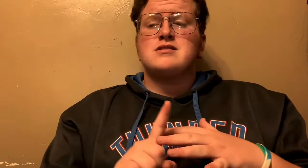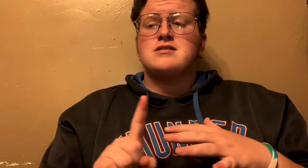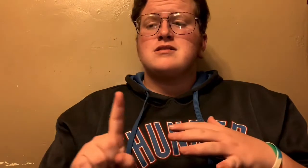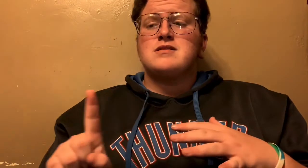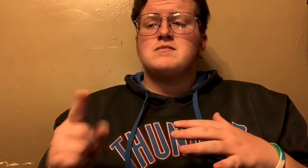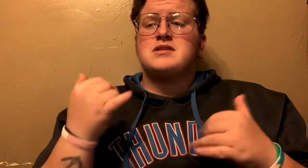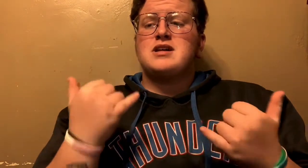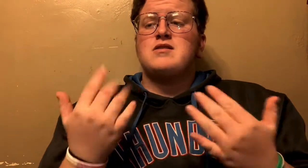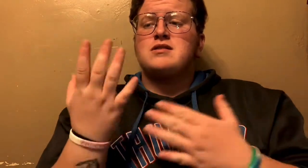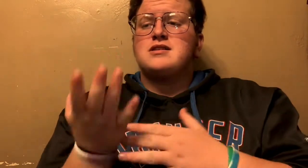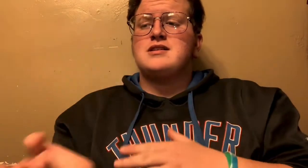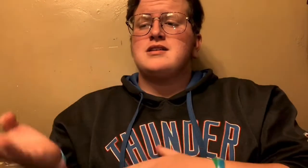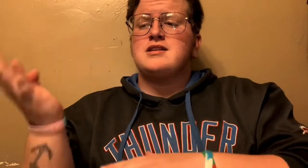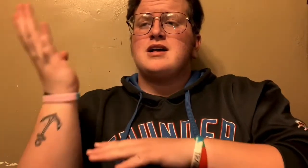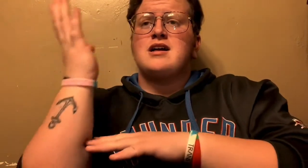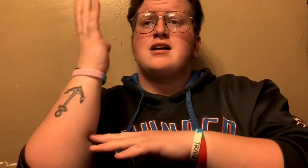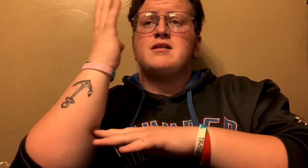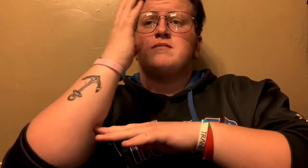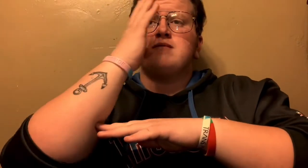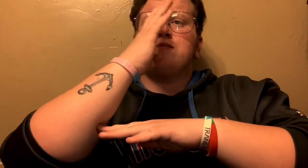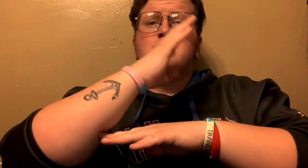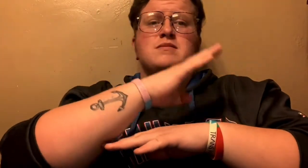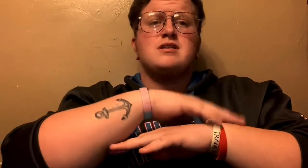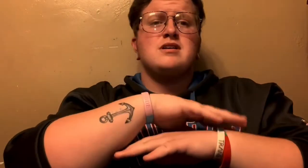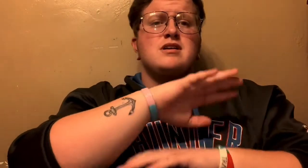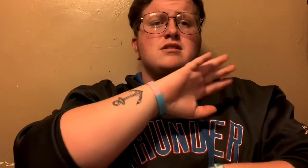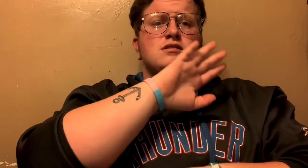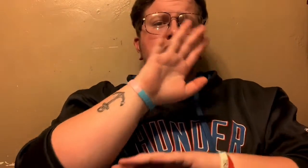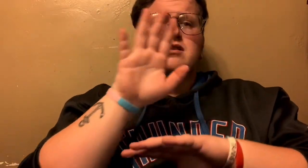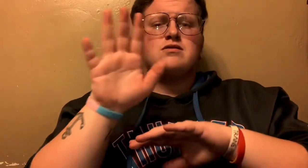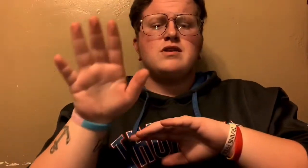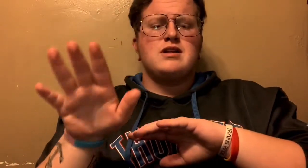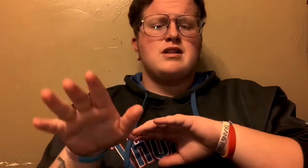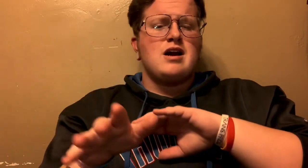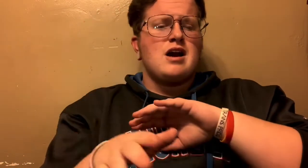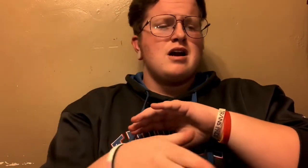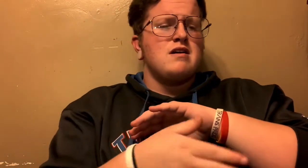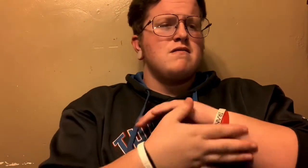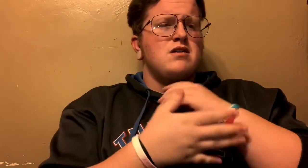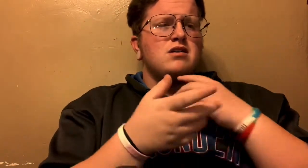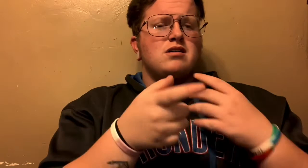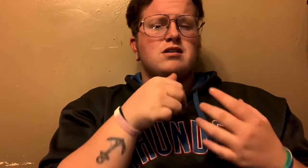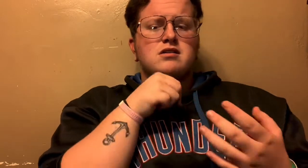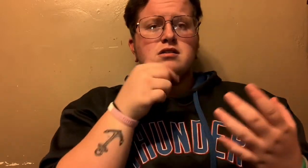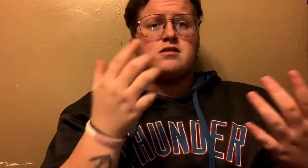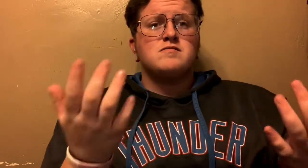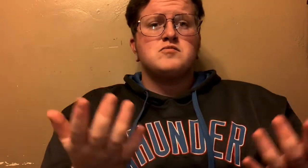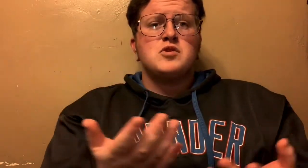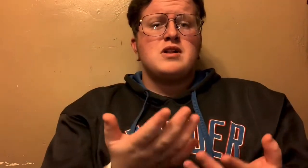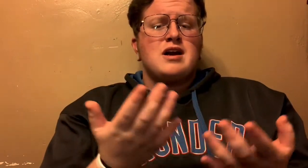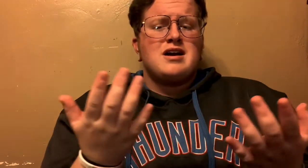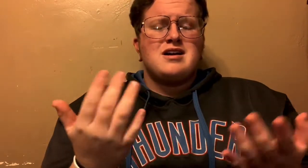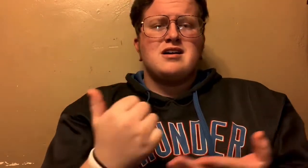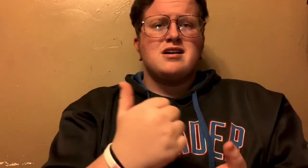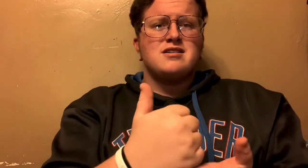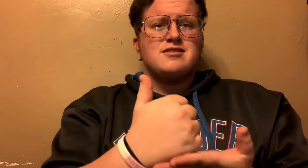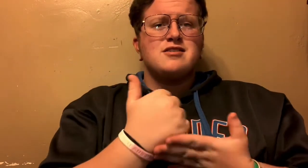help me escape Now the day bleeds, and so now you fall And you're not here